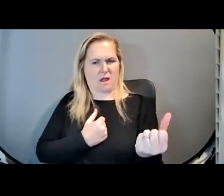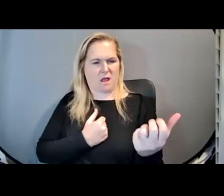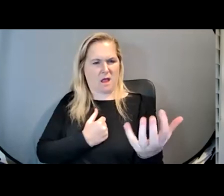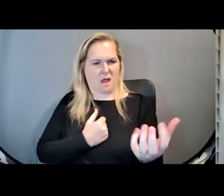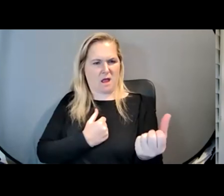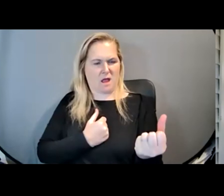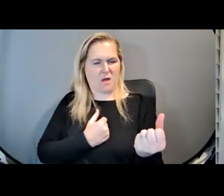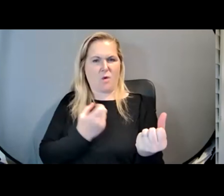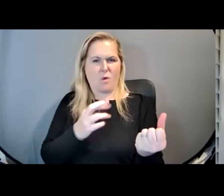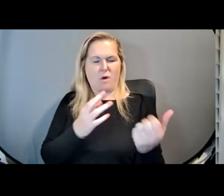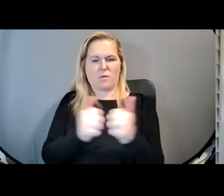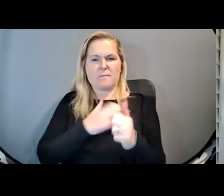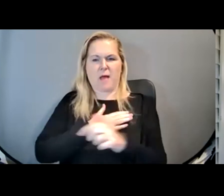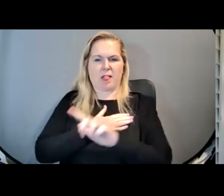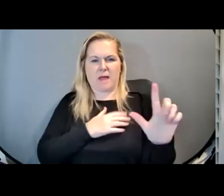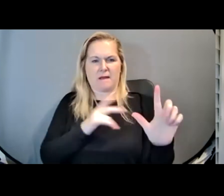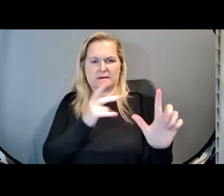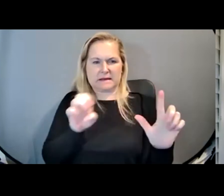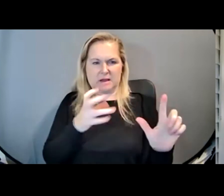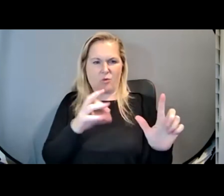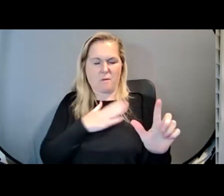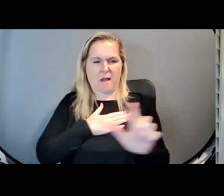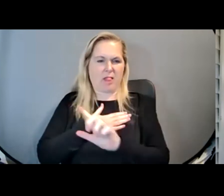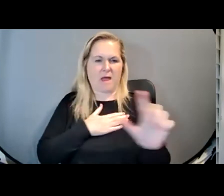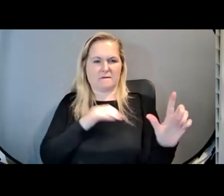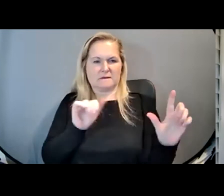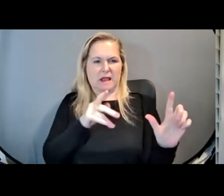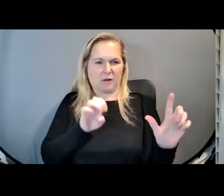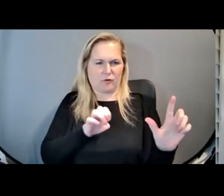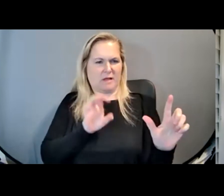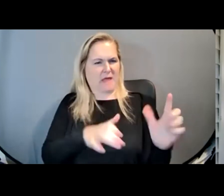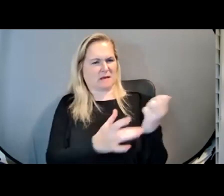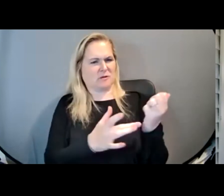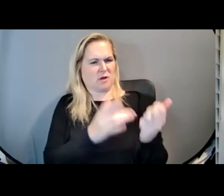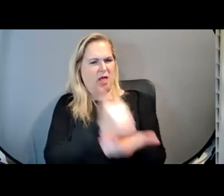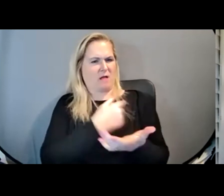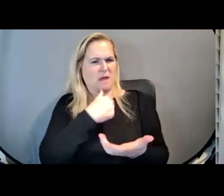my left knee and flex my left ankle? Where is that technology?